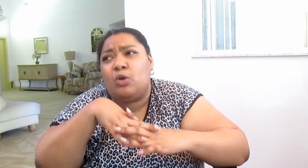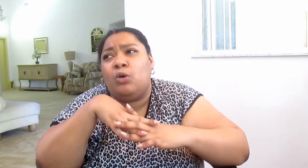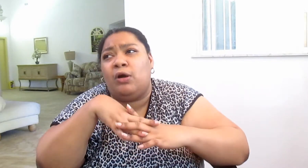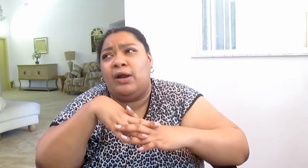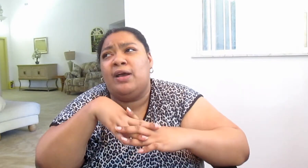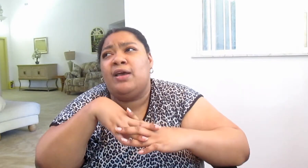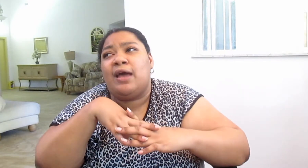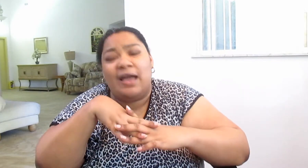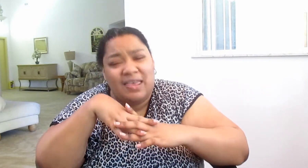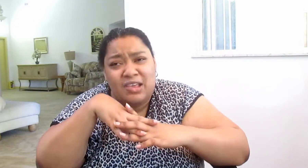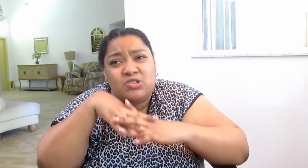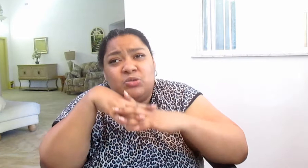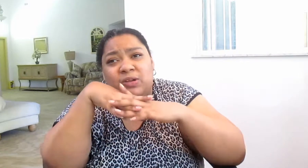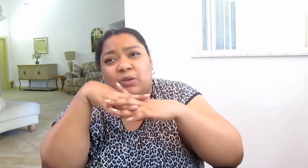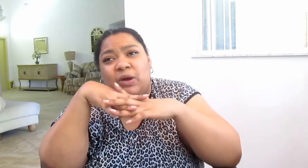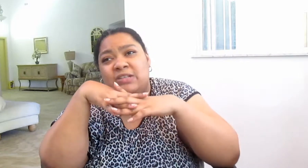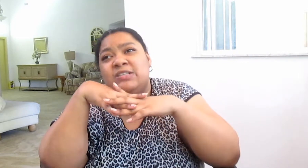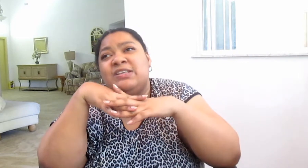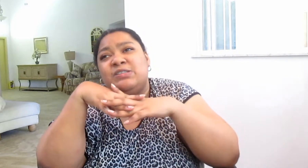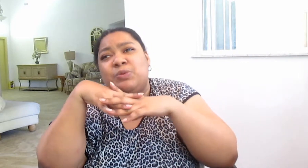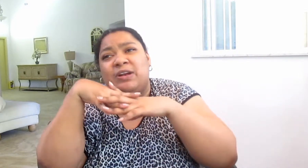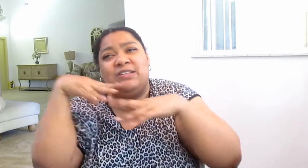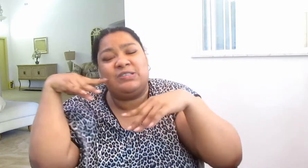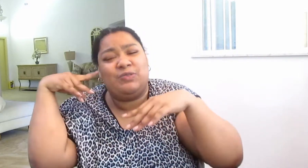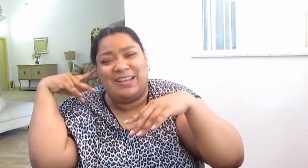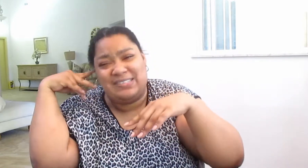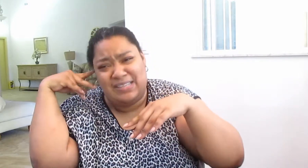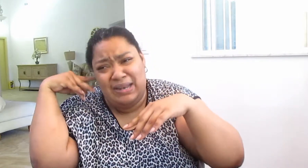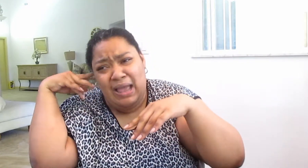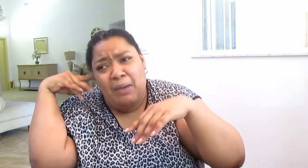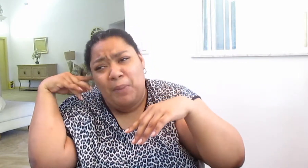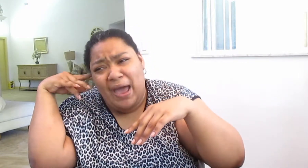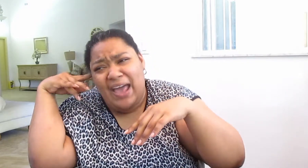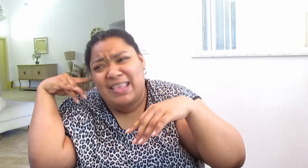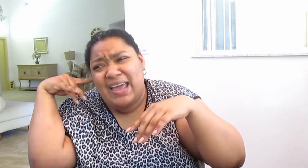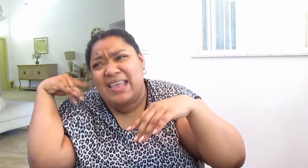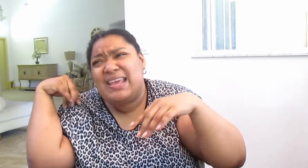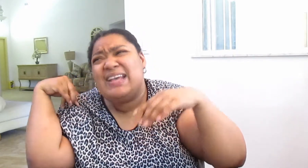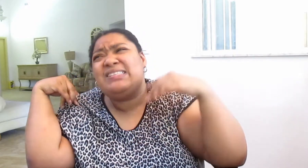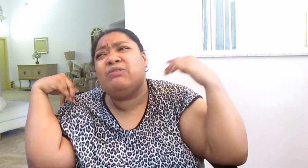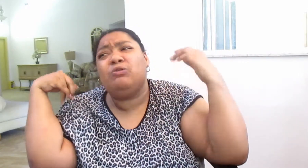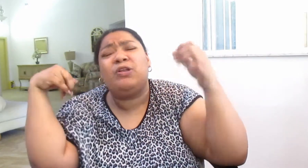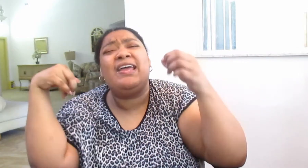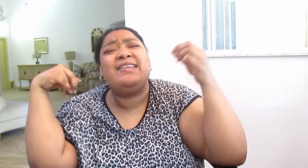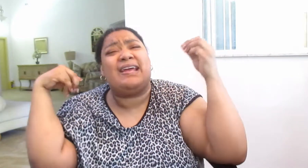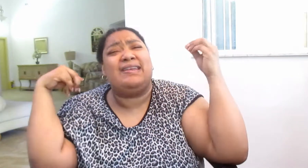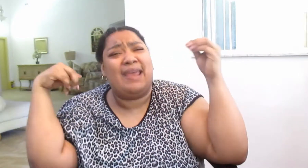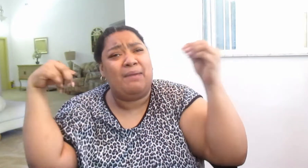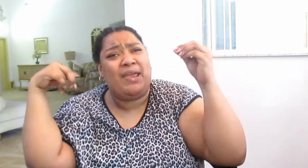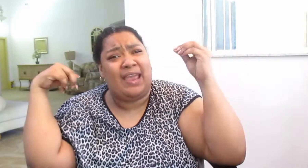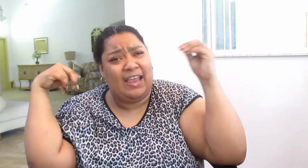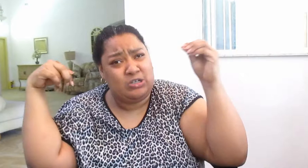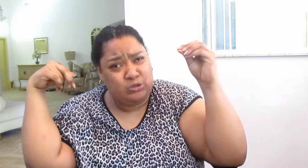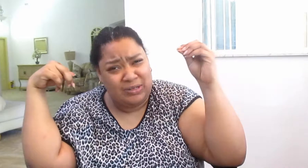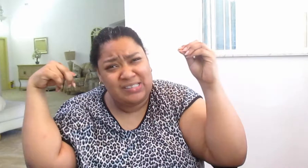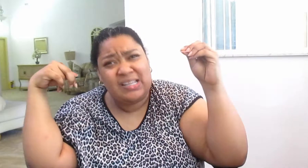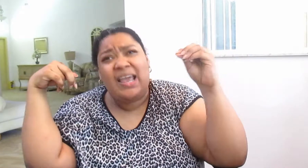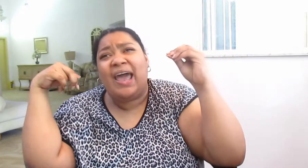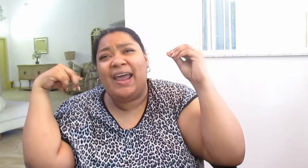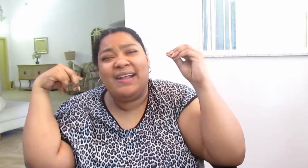or, I think you should really watch Spirited just for that scene. But I think it's a really dynamic entrance, and